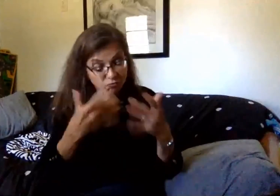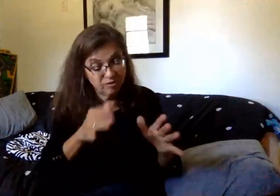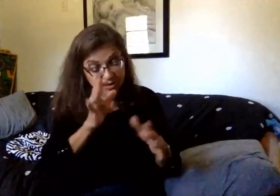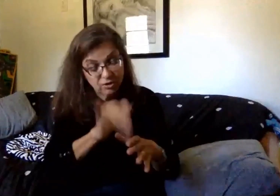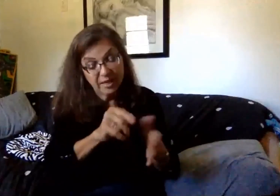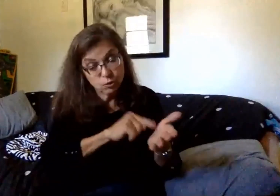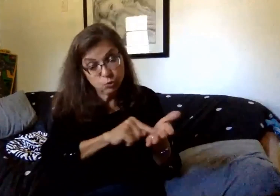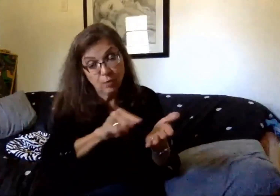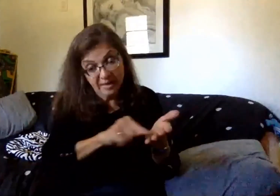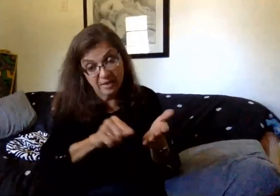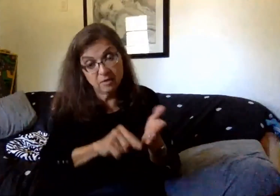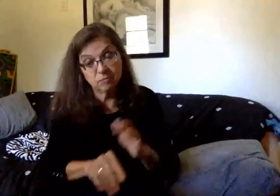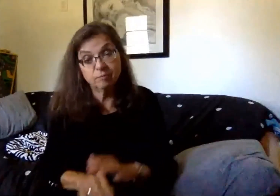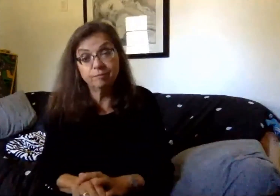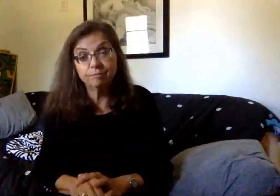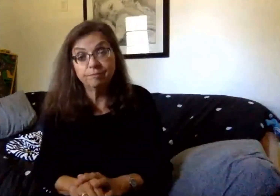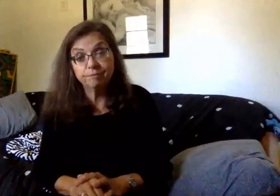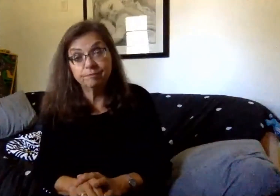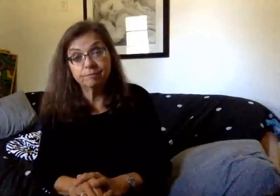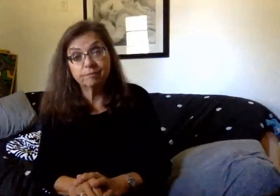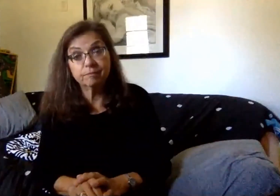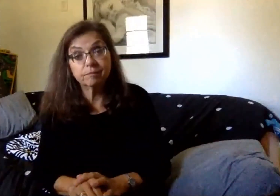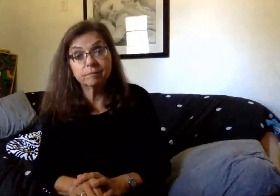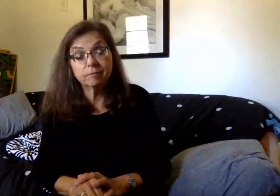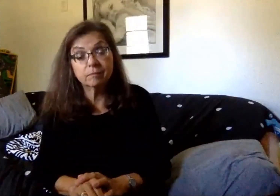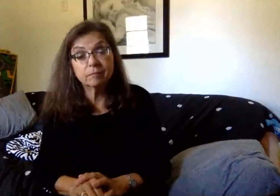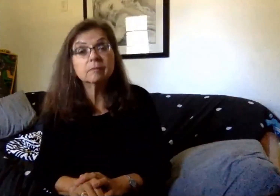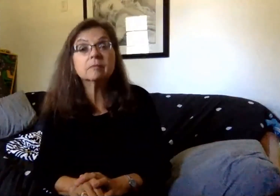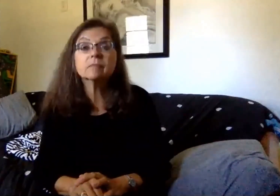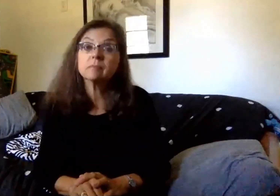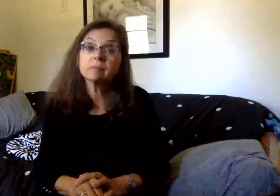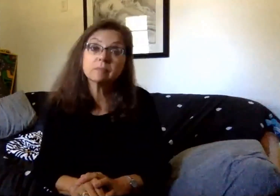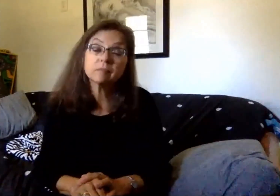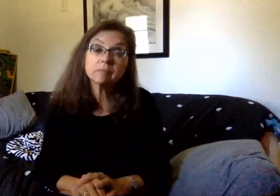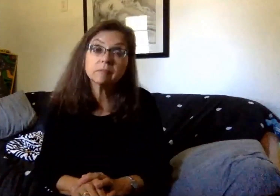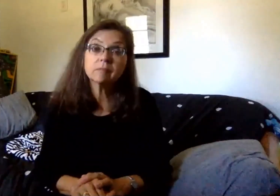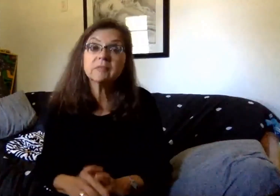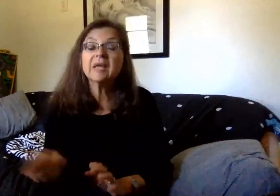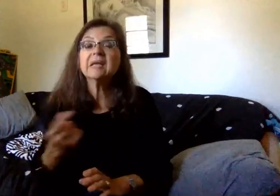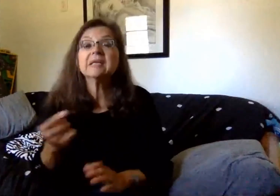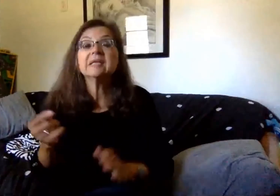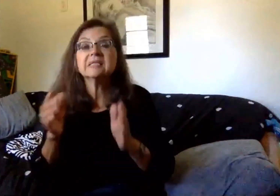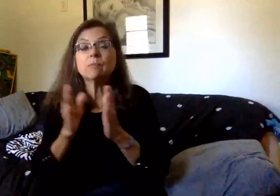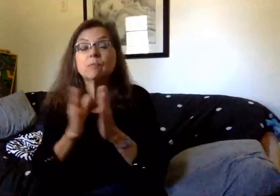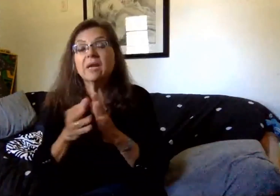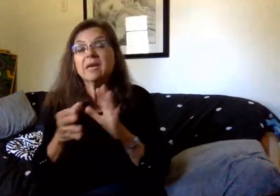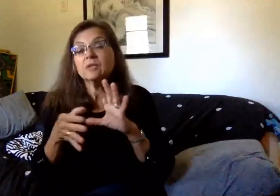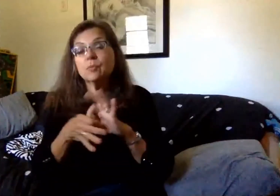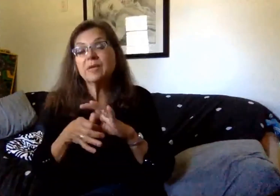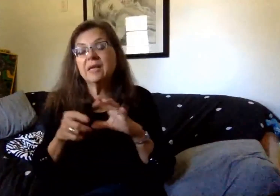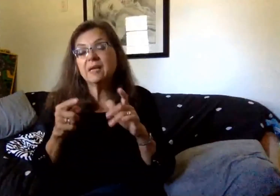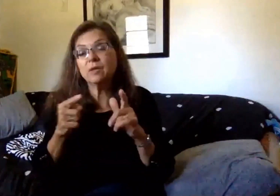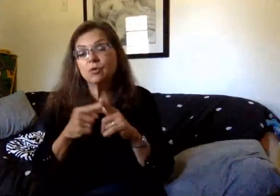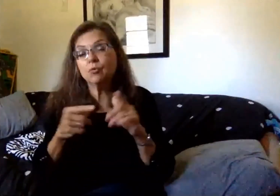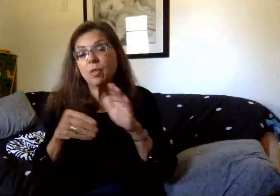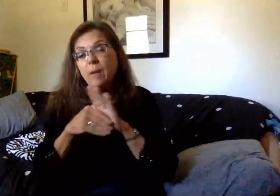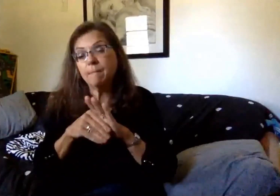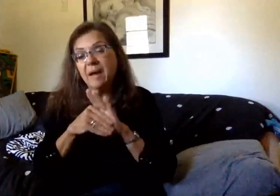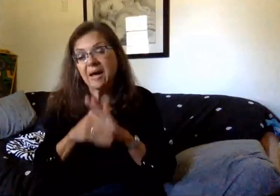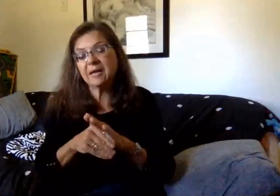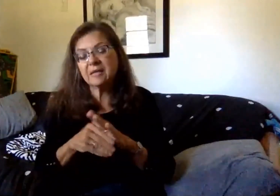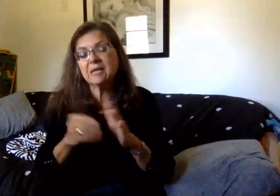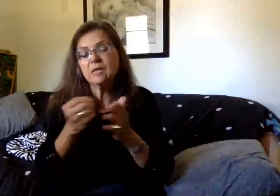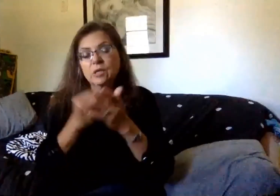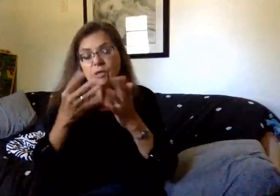screen on behalf of our students. The question was asked in regards to the hybrid model. the students working from home